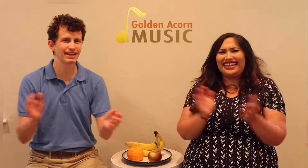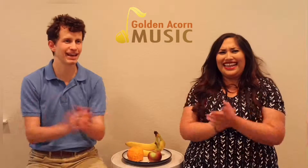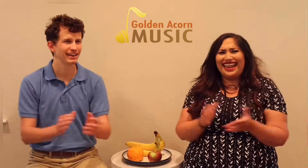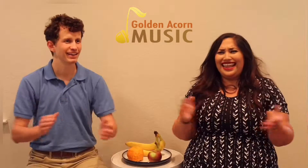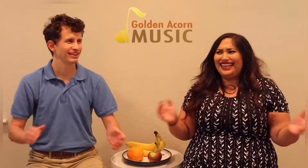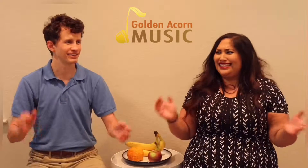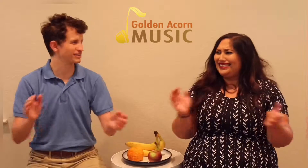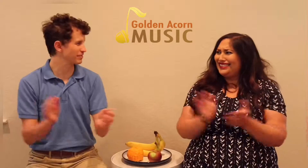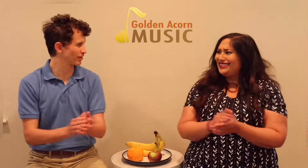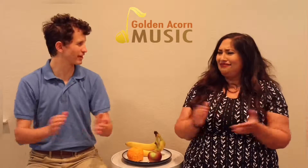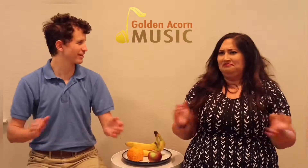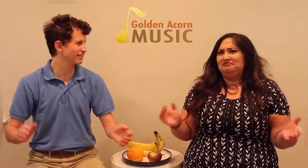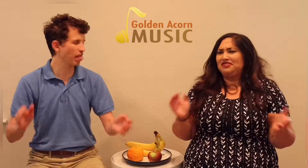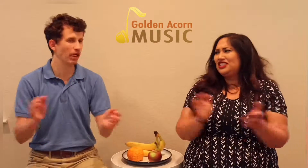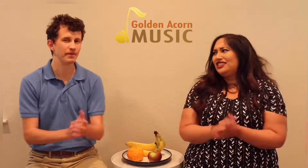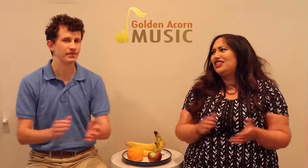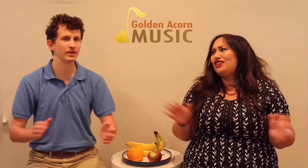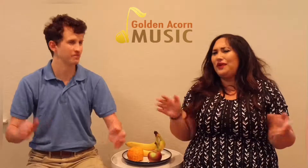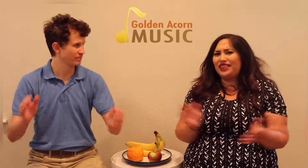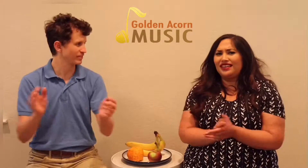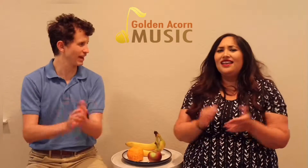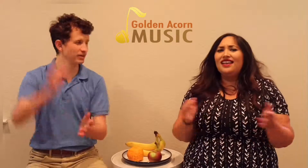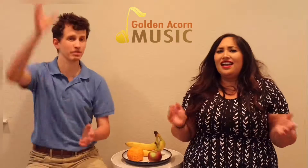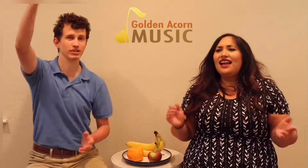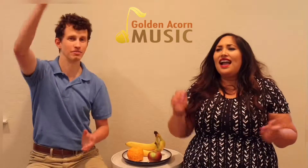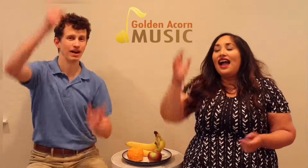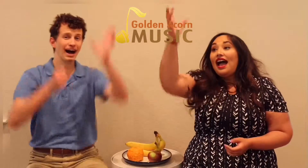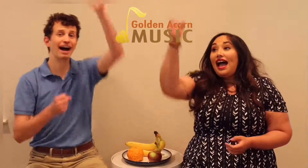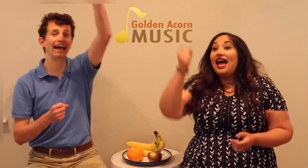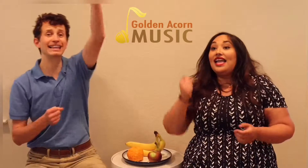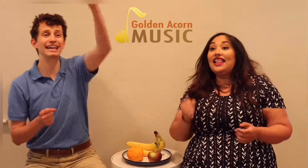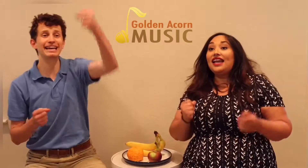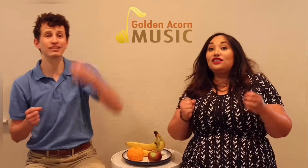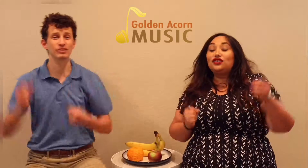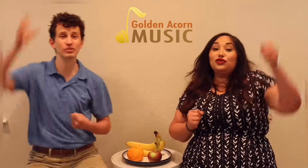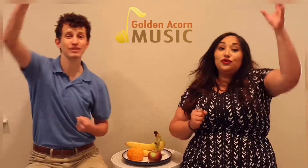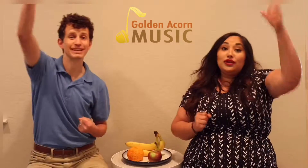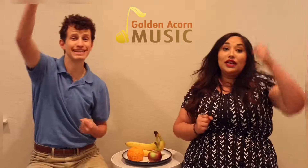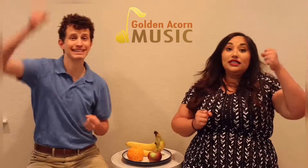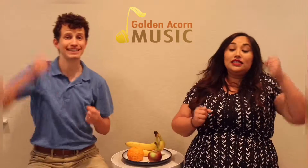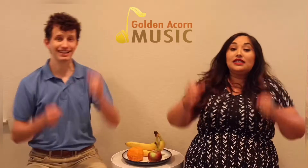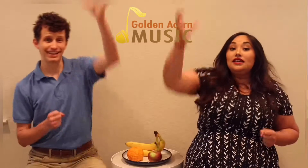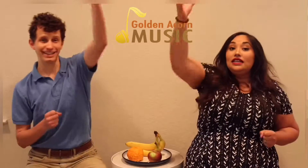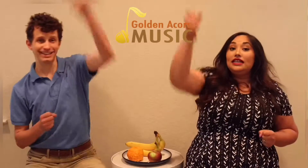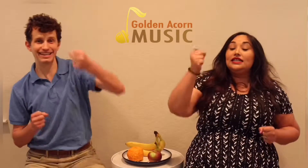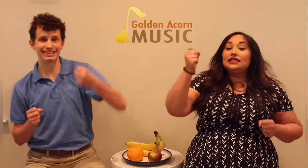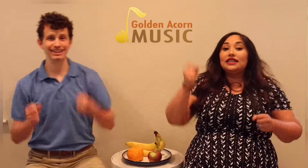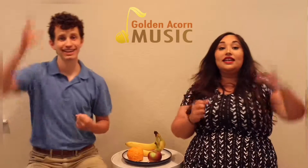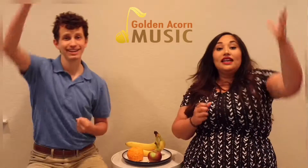Doesn't seem right. Yeah, go with it. here pick some. I like to eat eat eat